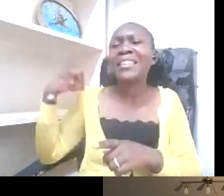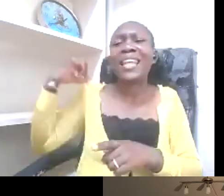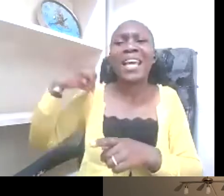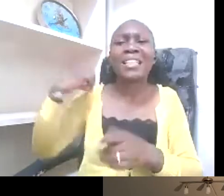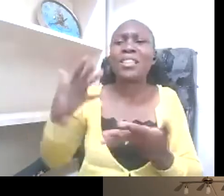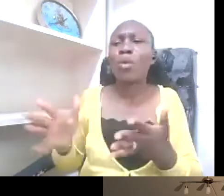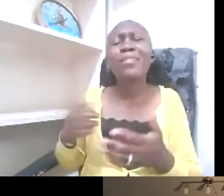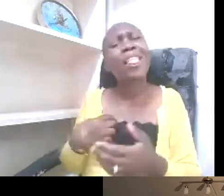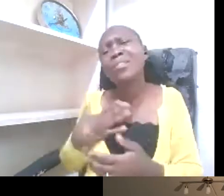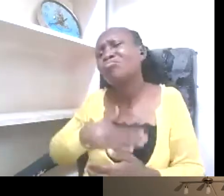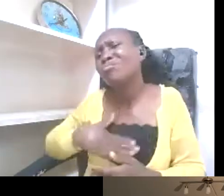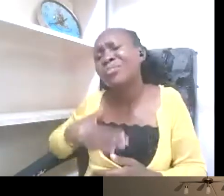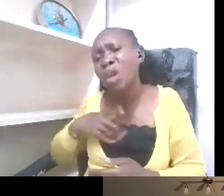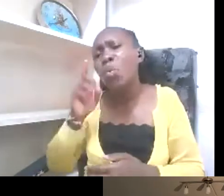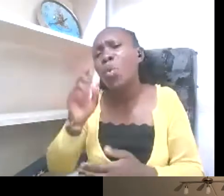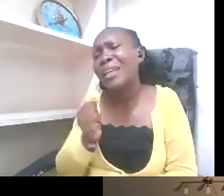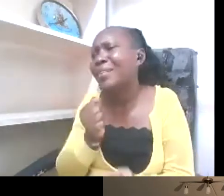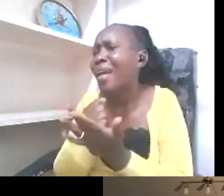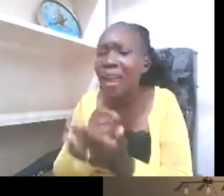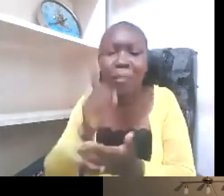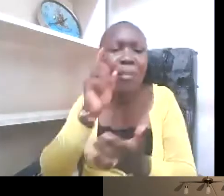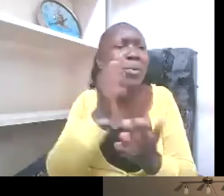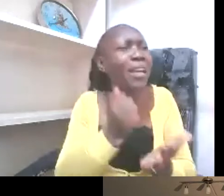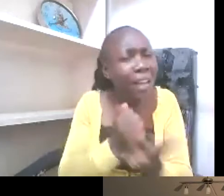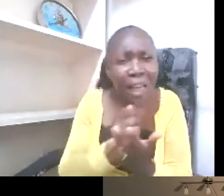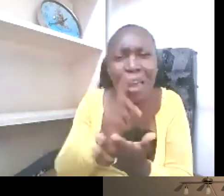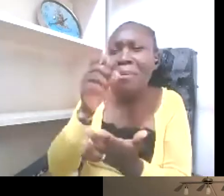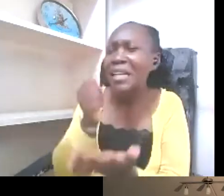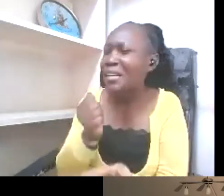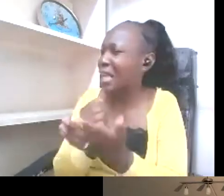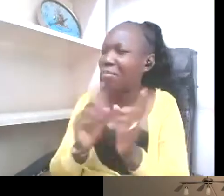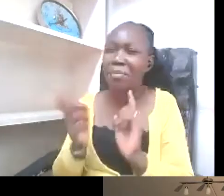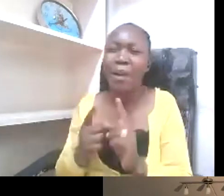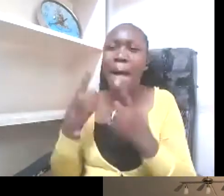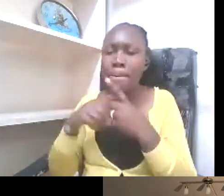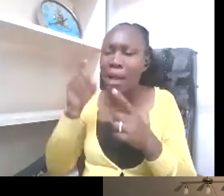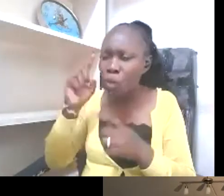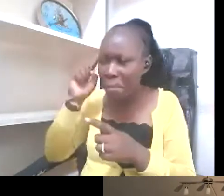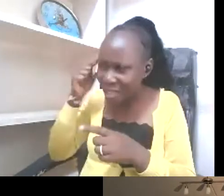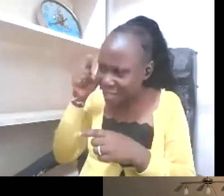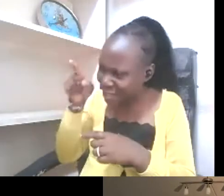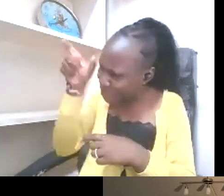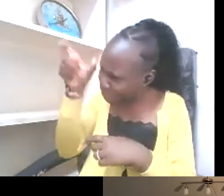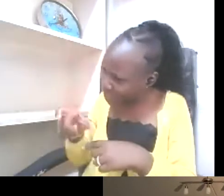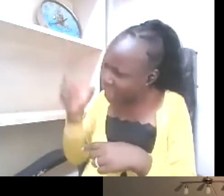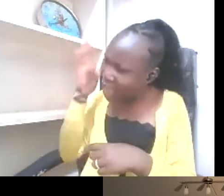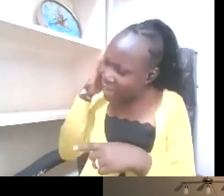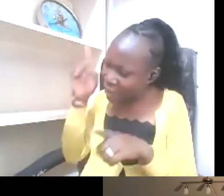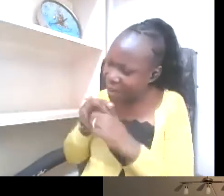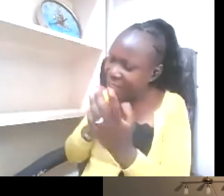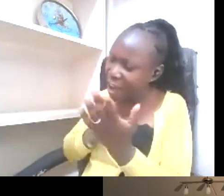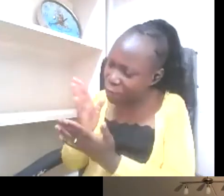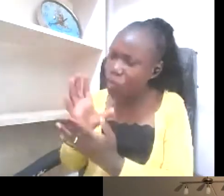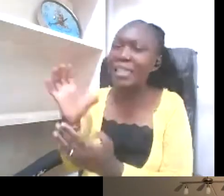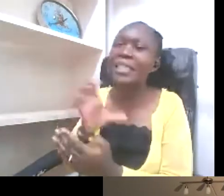support for these people rather than thinking of them as full citizens with full rights, you know, to access different types of